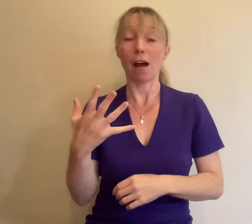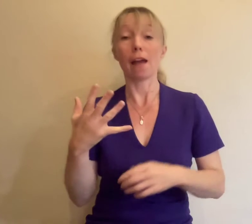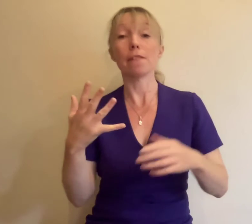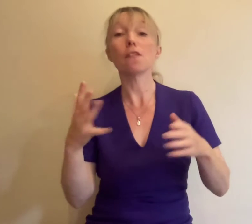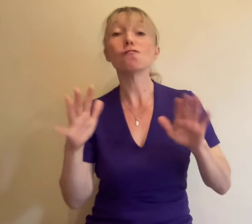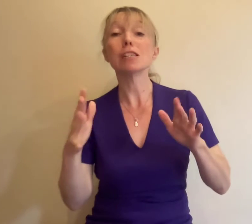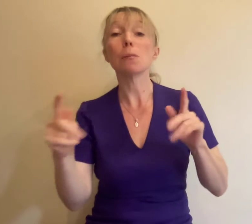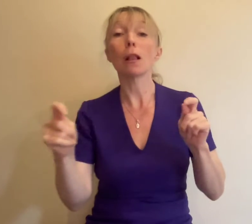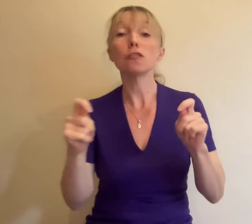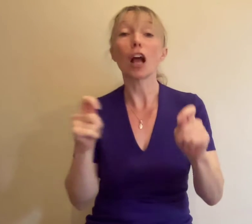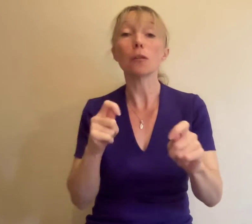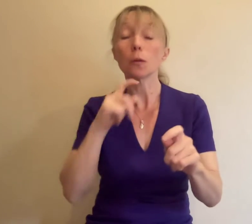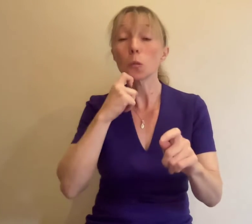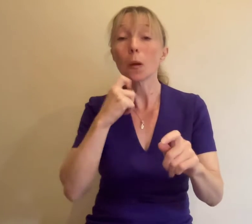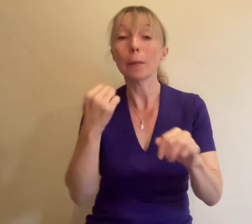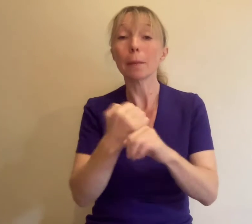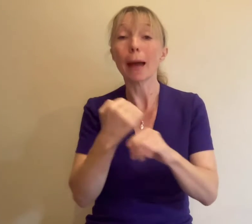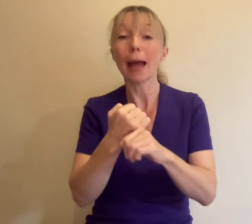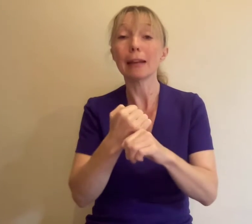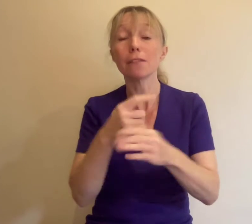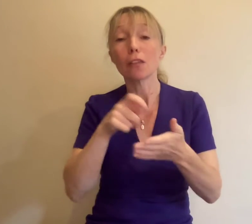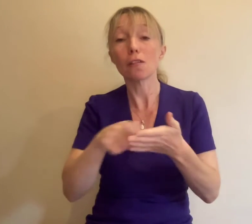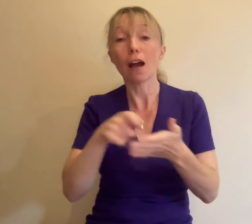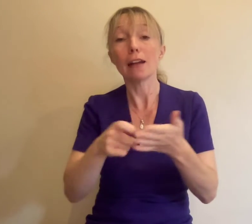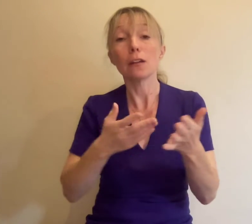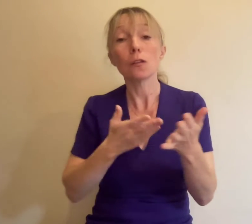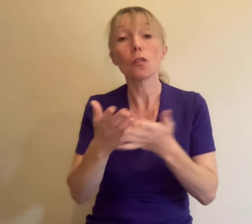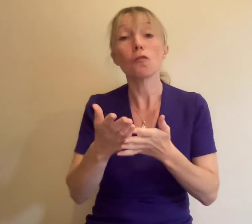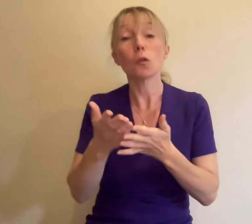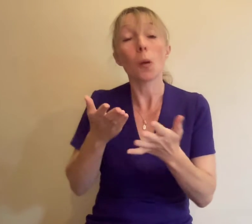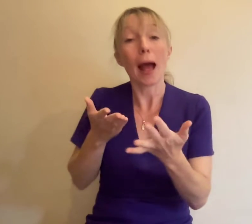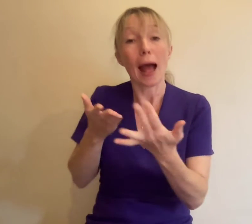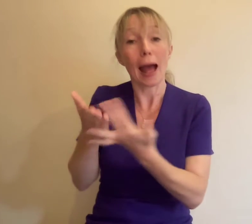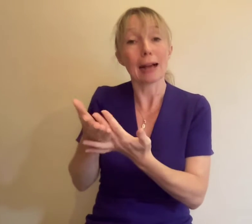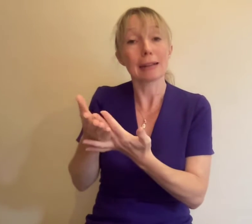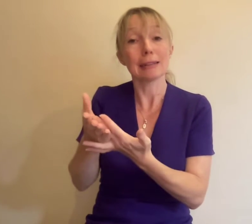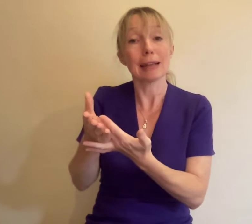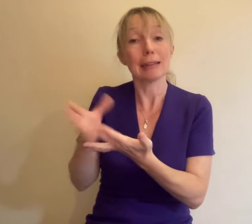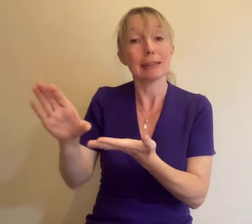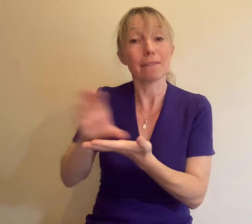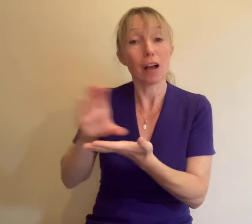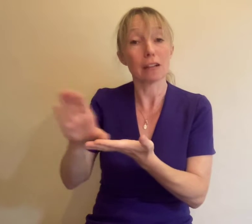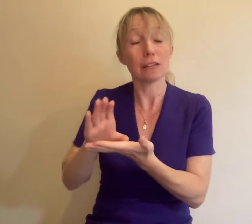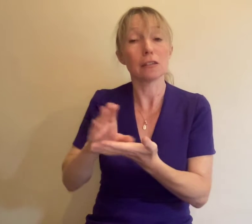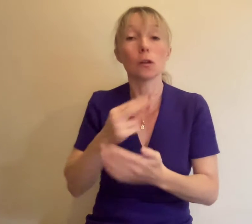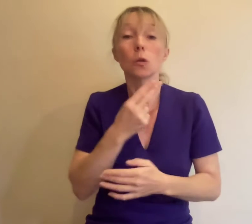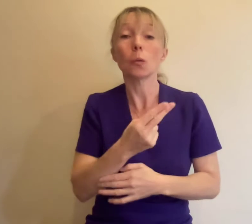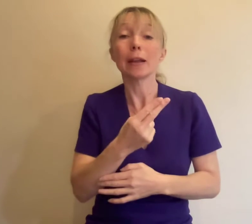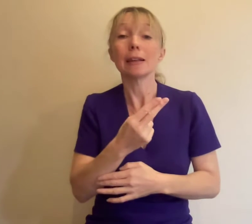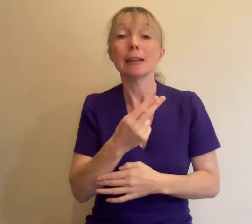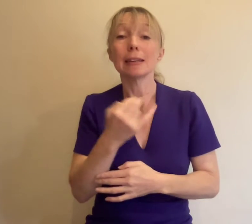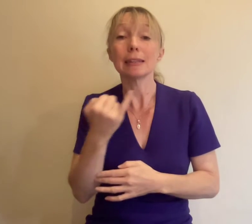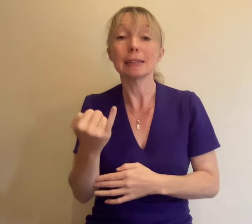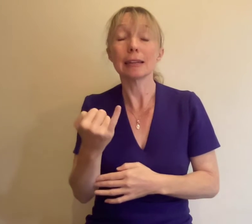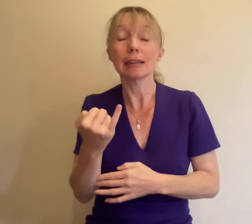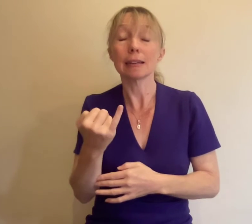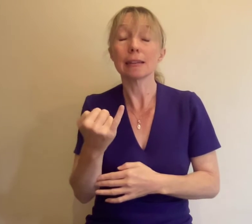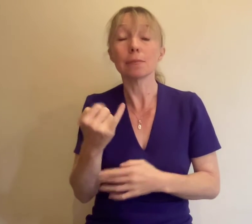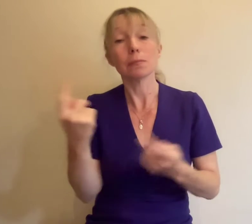for writers through the Bursaries Access Fund 26. Successful applicants must be available to